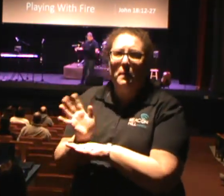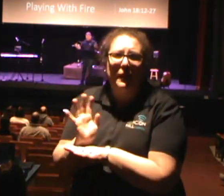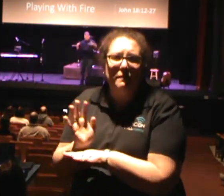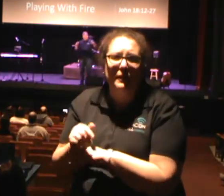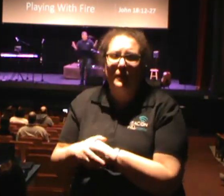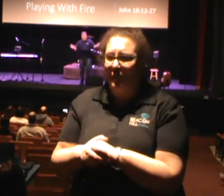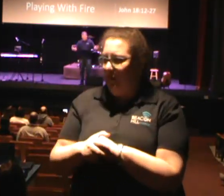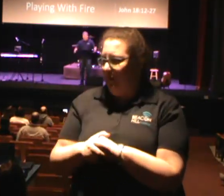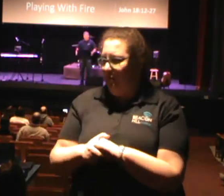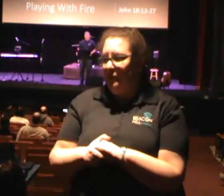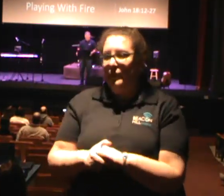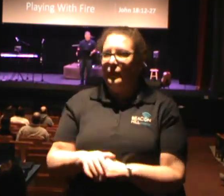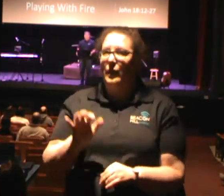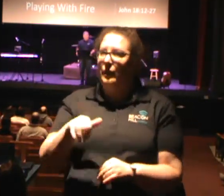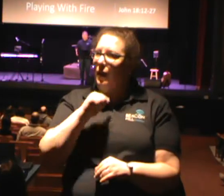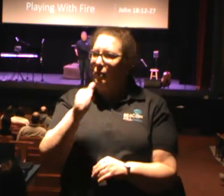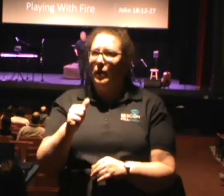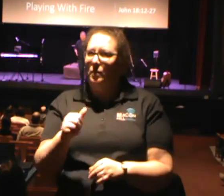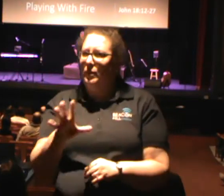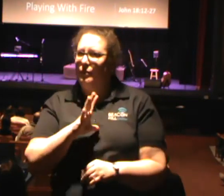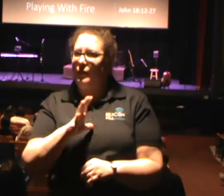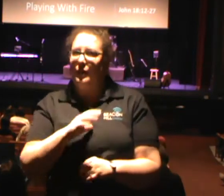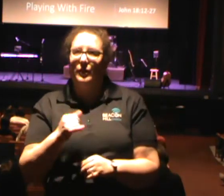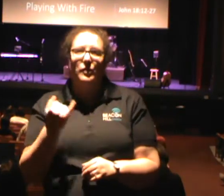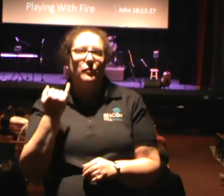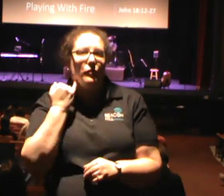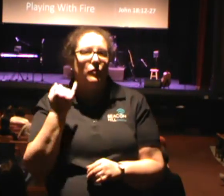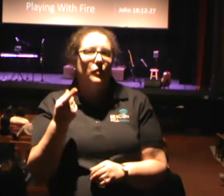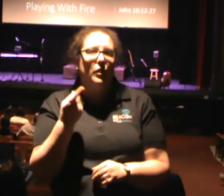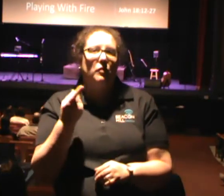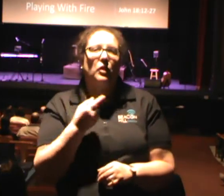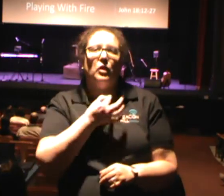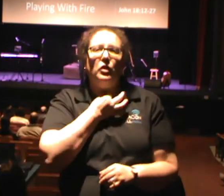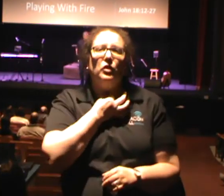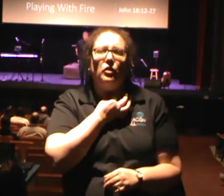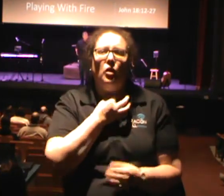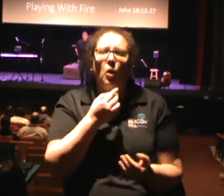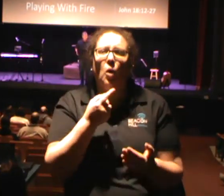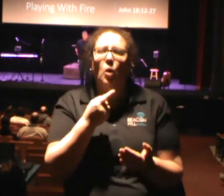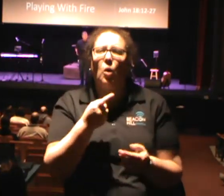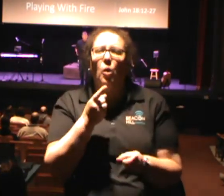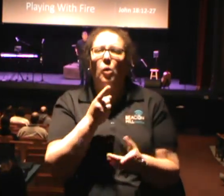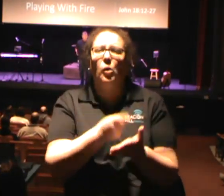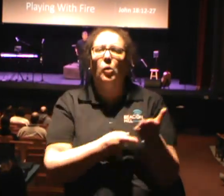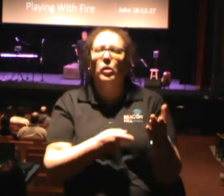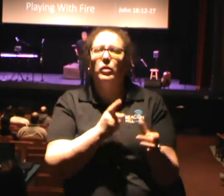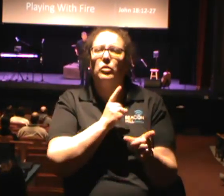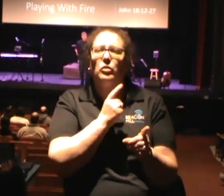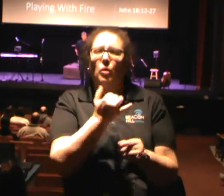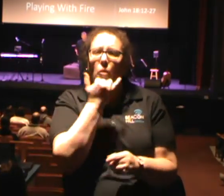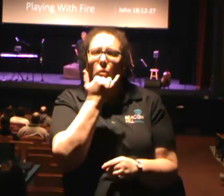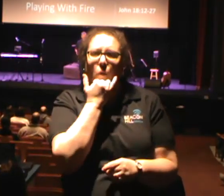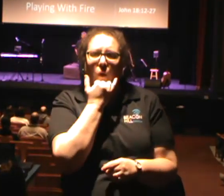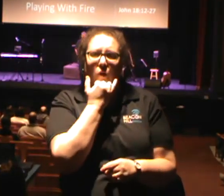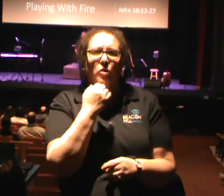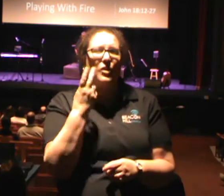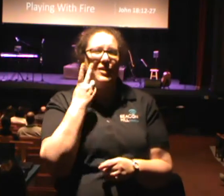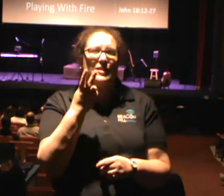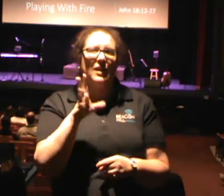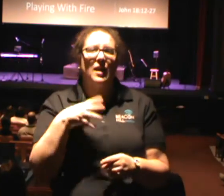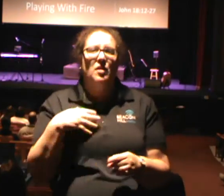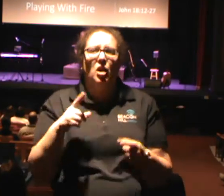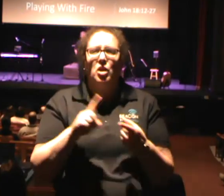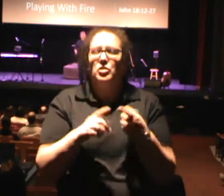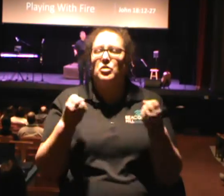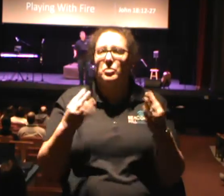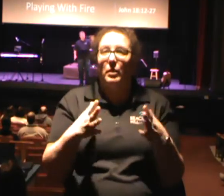As matter of fact, if you've ever wondered what is wrong with me, you can tell that I've had too much on-the-job training growing up. But